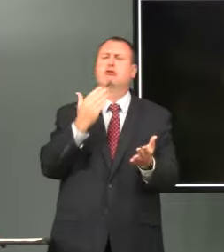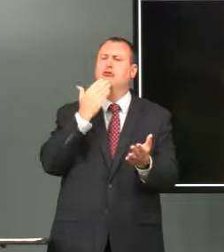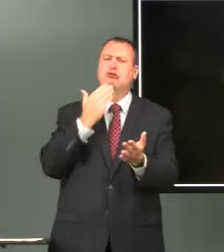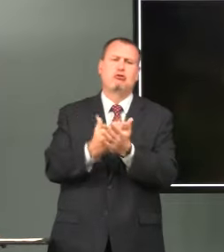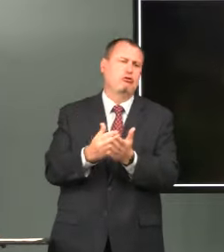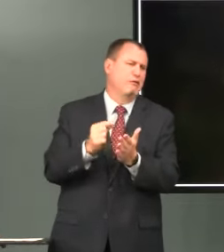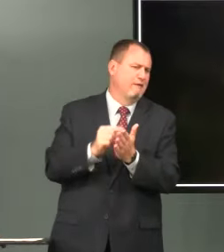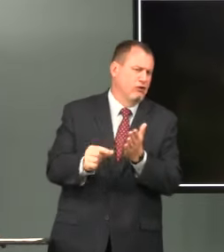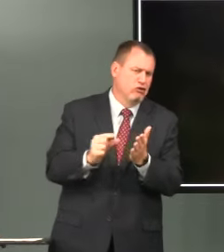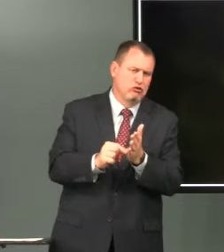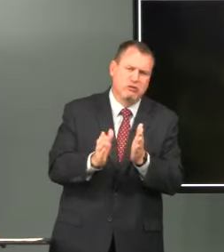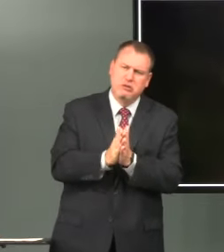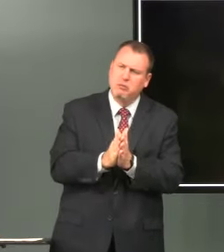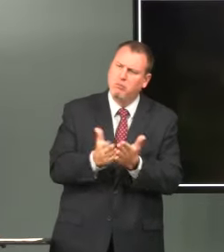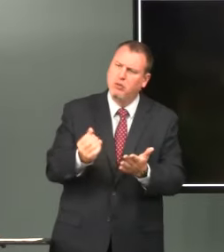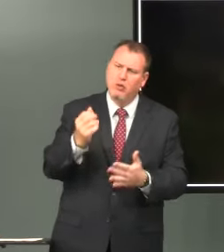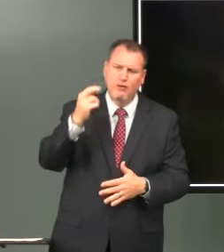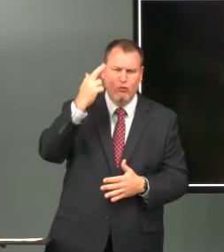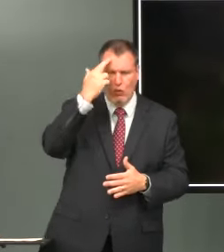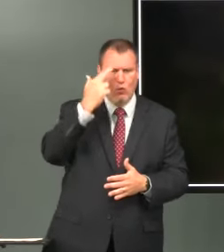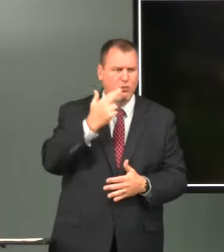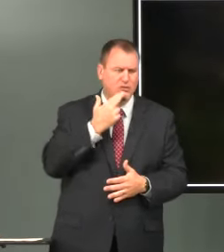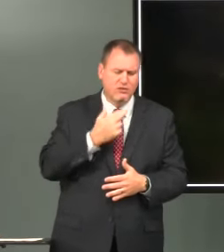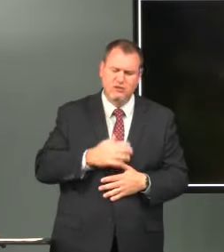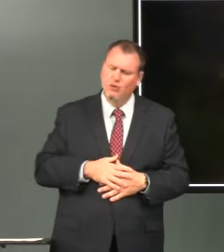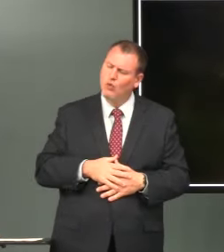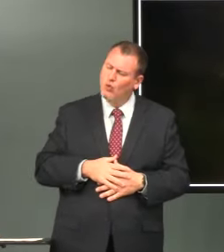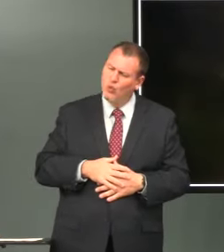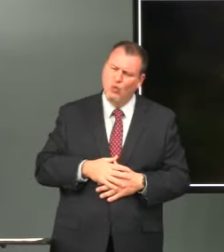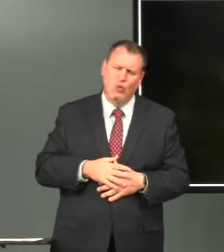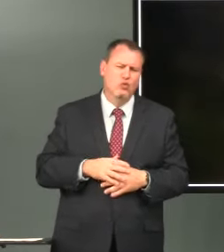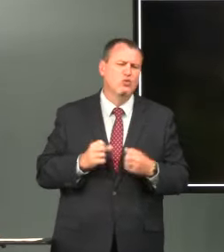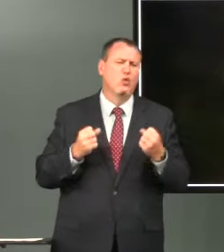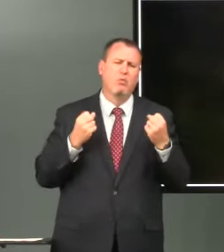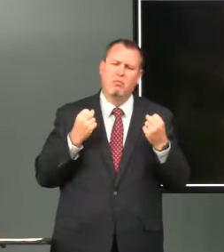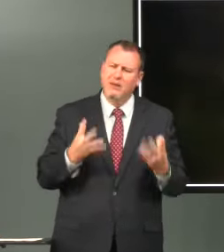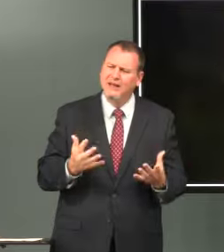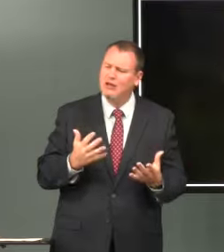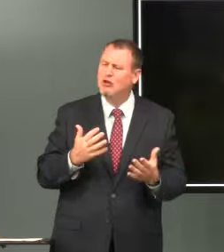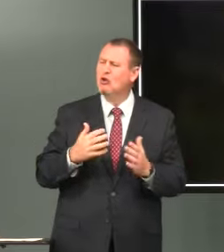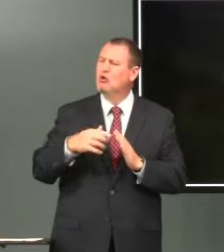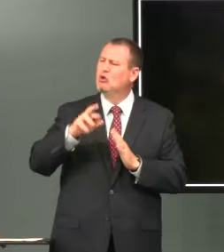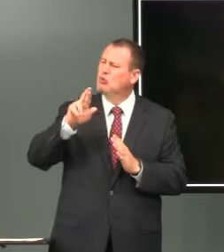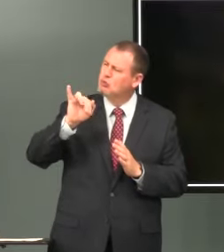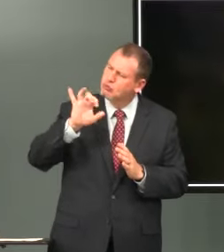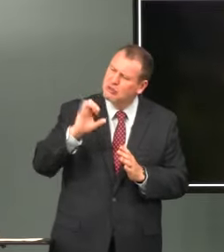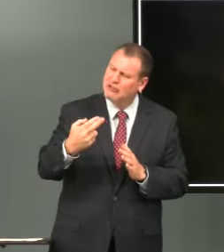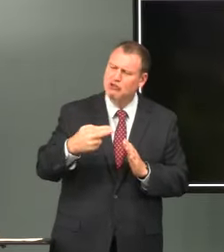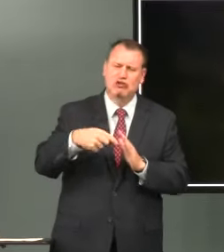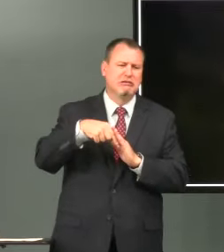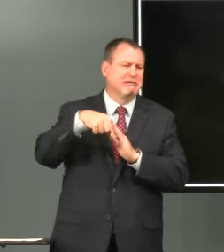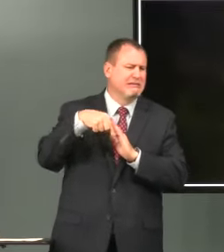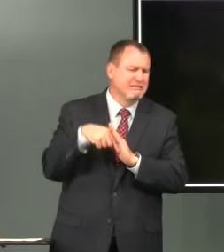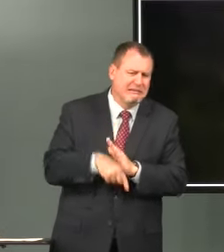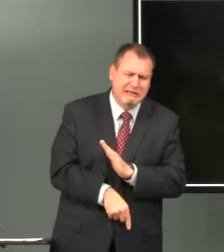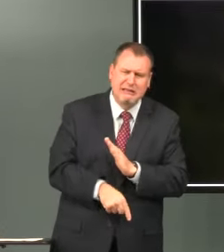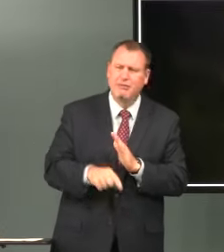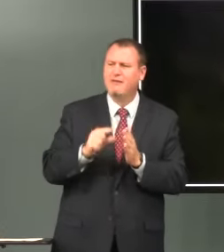just a few memory verses in the book of romans but oh they are so many we could choose from they are